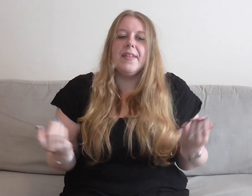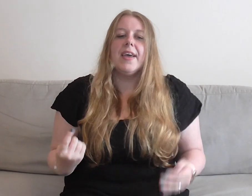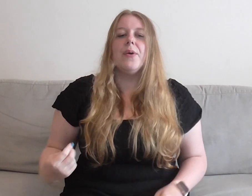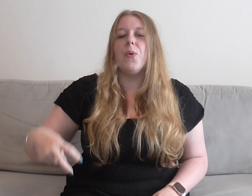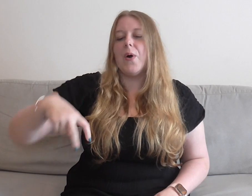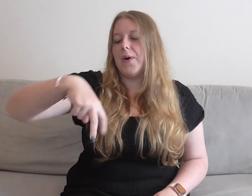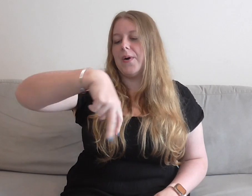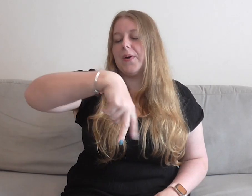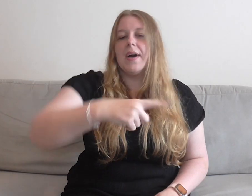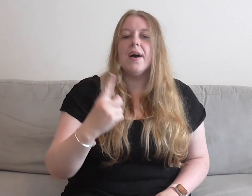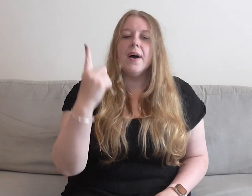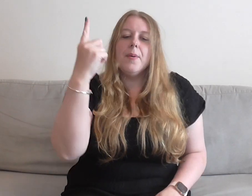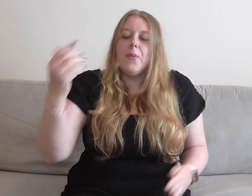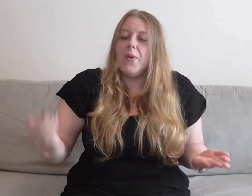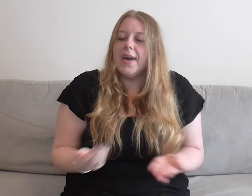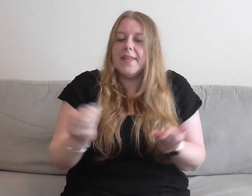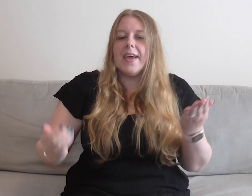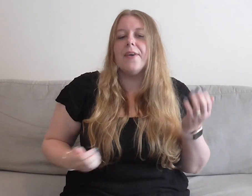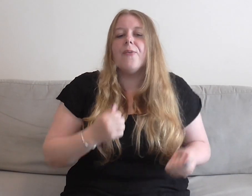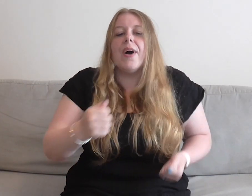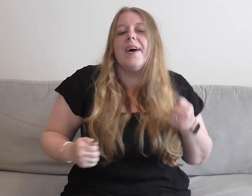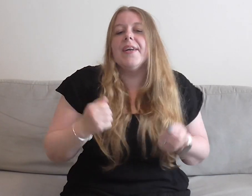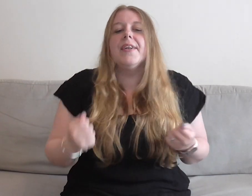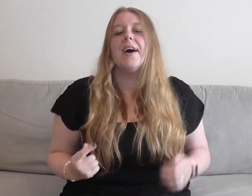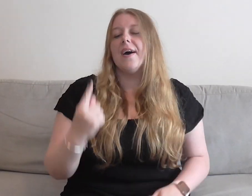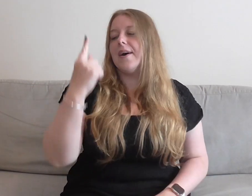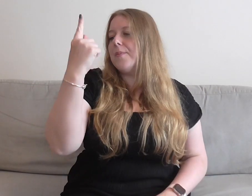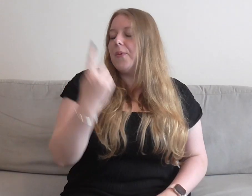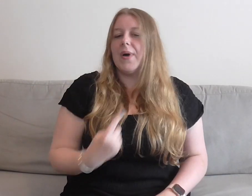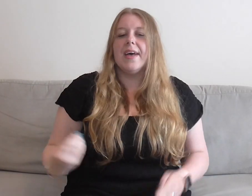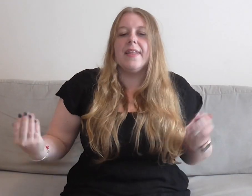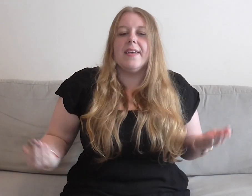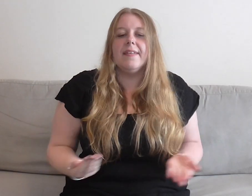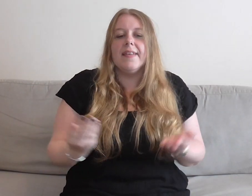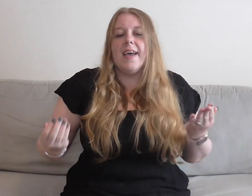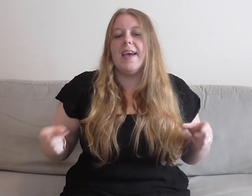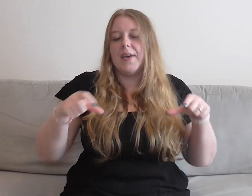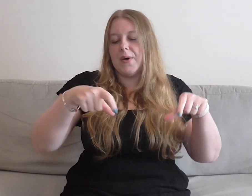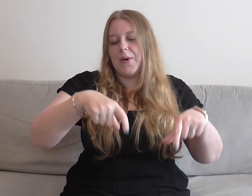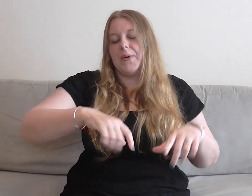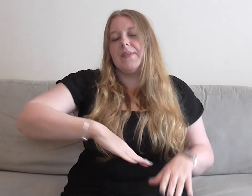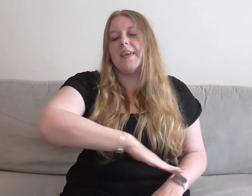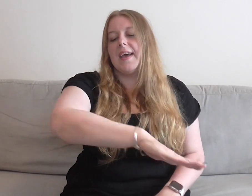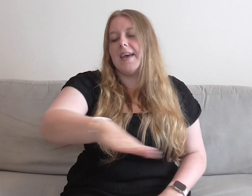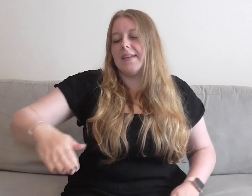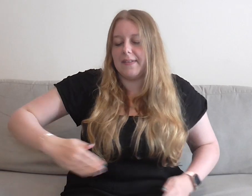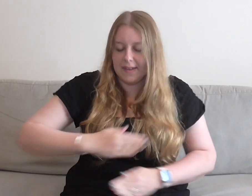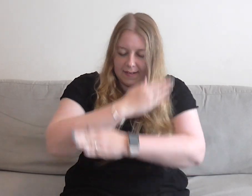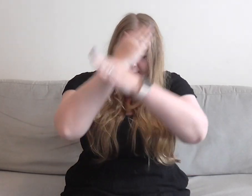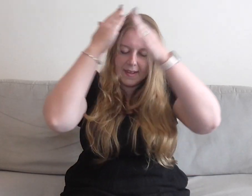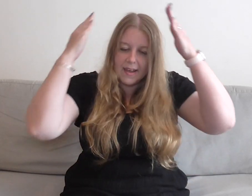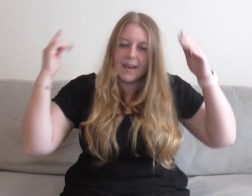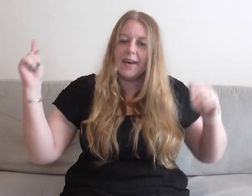they walk Up where they walk Up Up where they stay All day in the sun